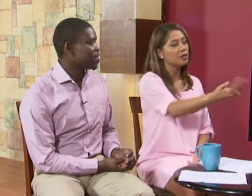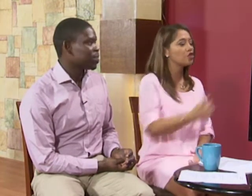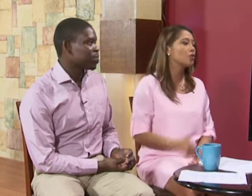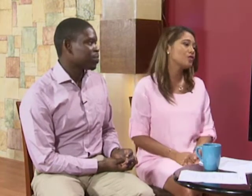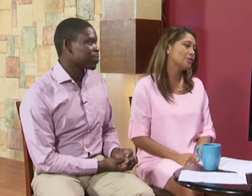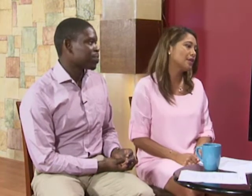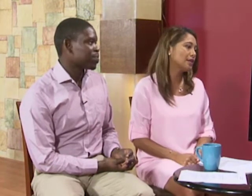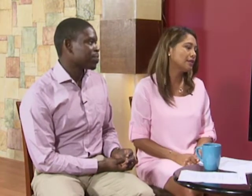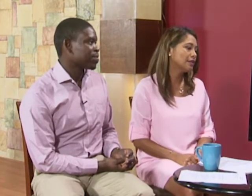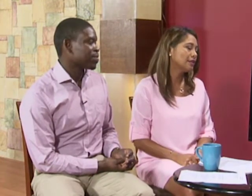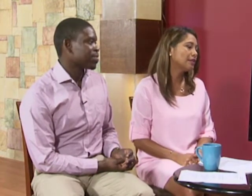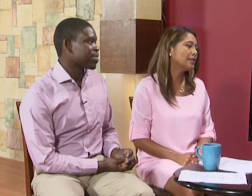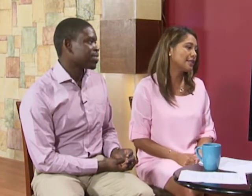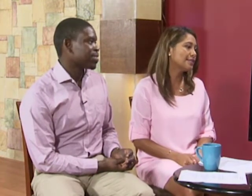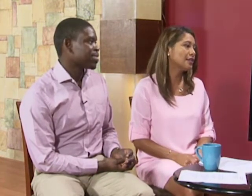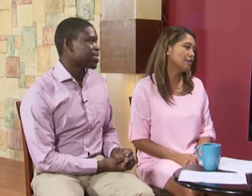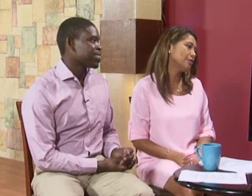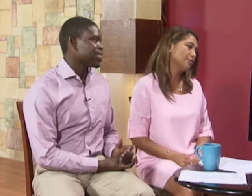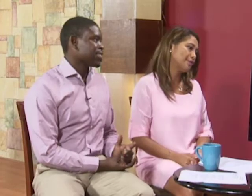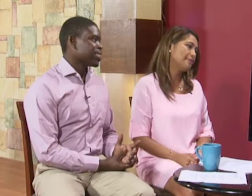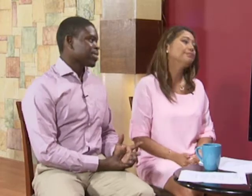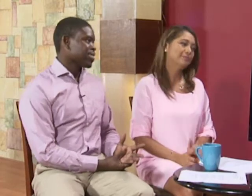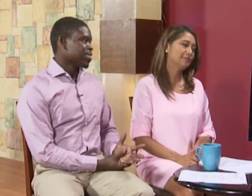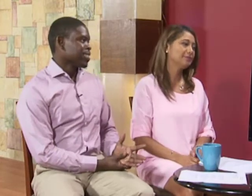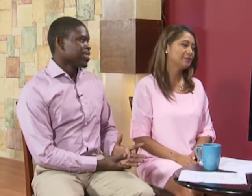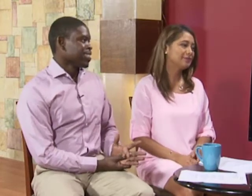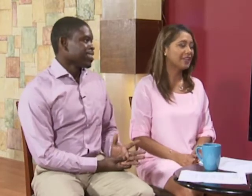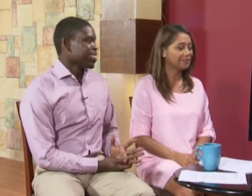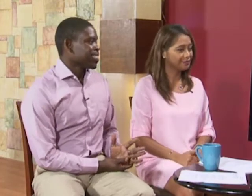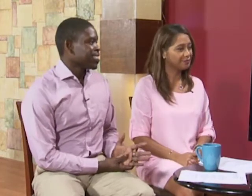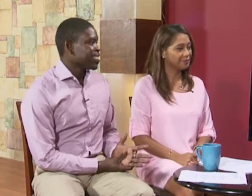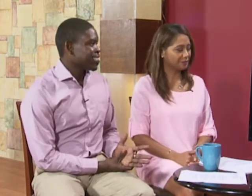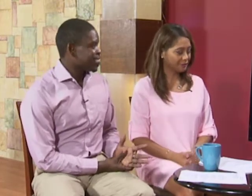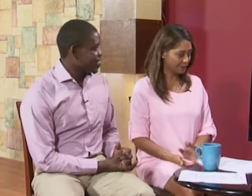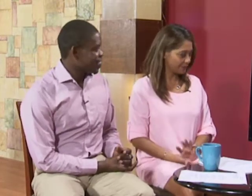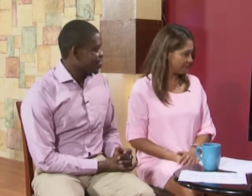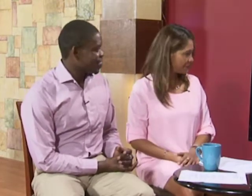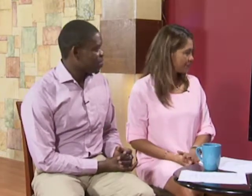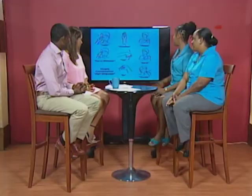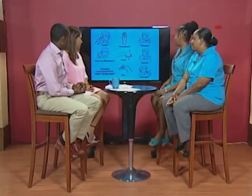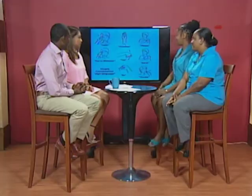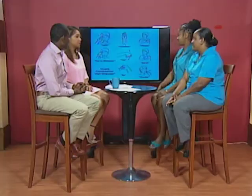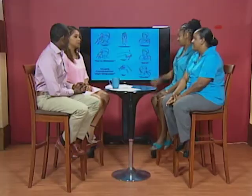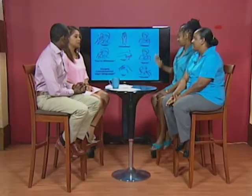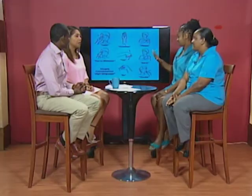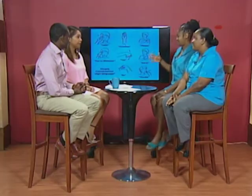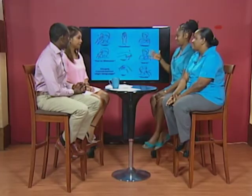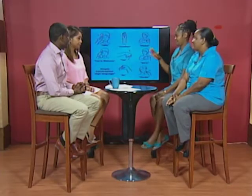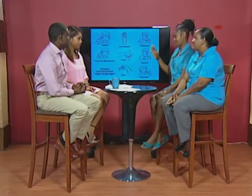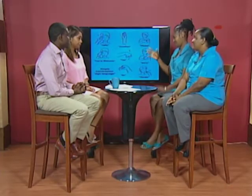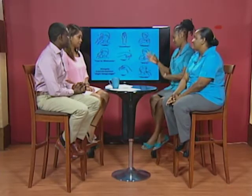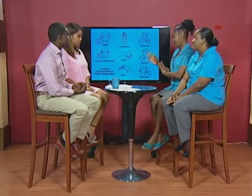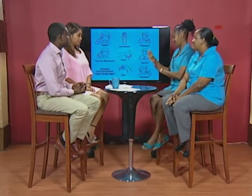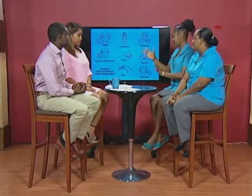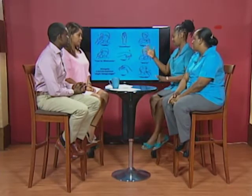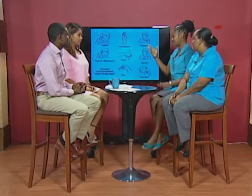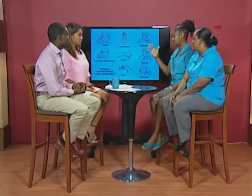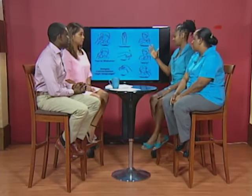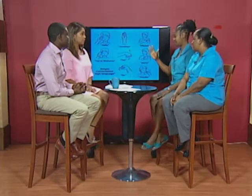can show us uh the lesson that you use yeah okay for if you're doing manners uh okay i'm right so i always use my right